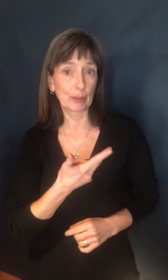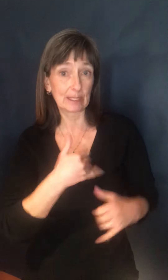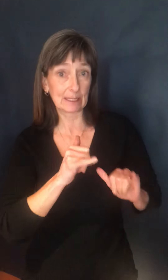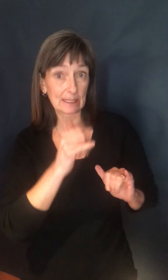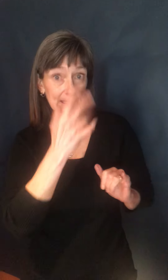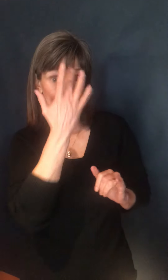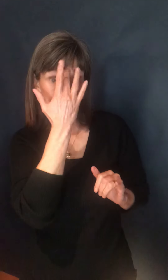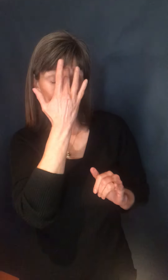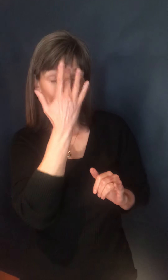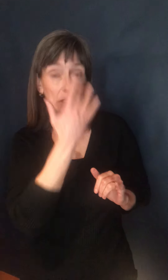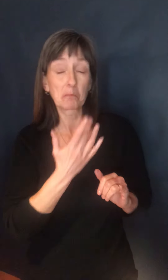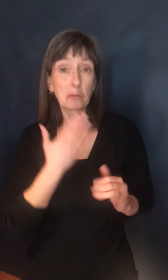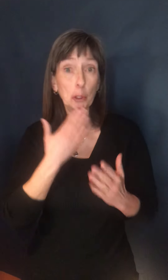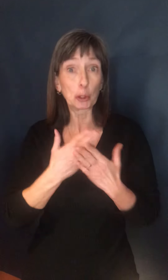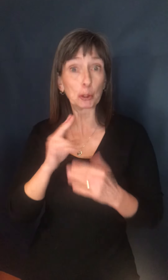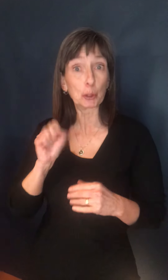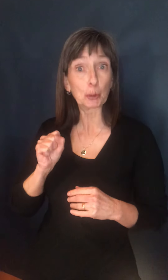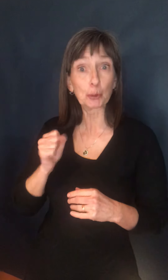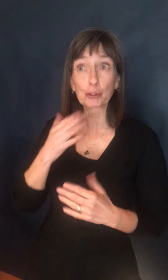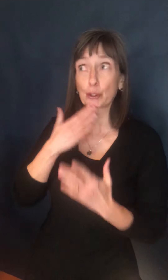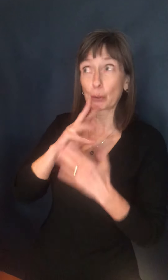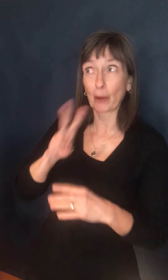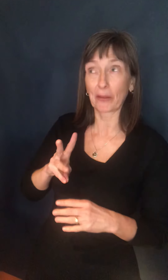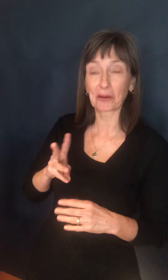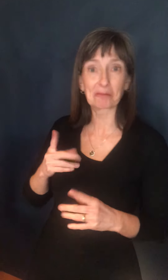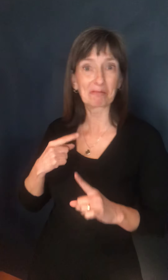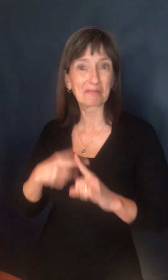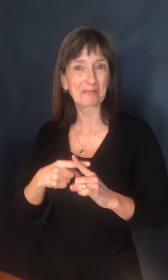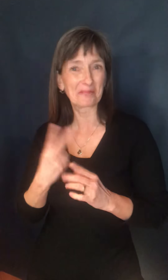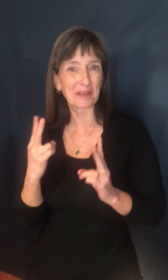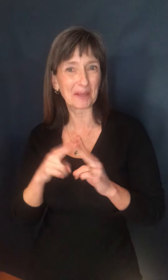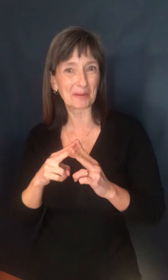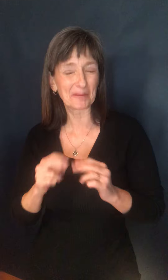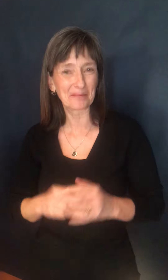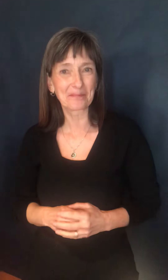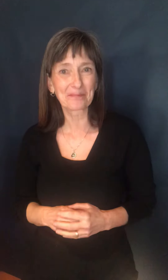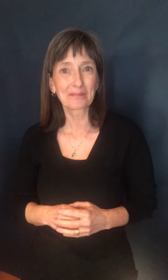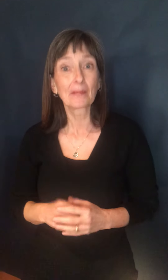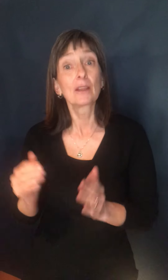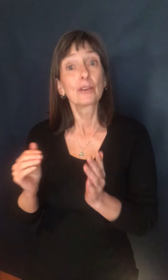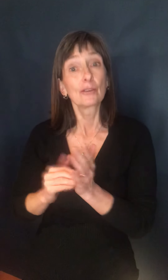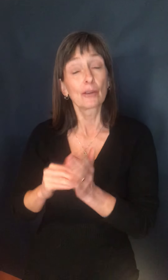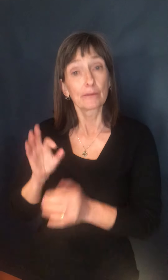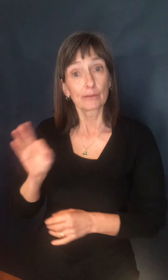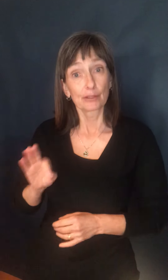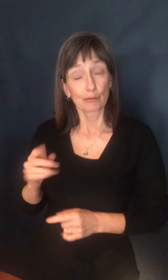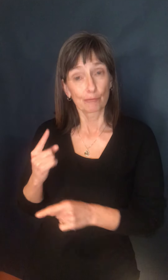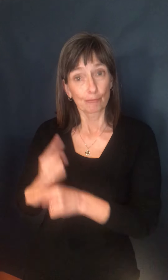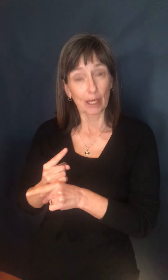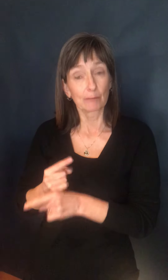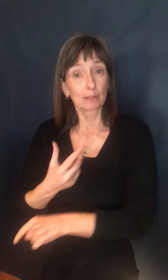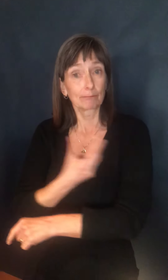with the good weather we're currently experiencing. As Dr. Fitzgerald says, we have administered now total 53